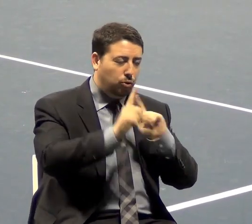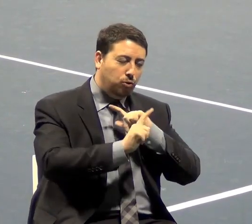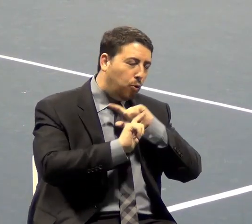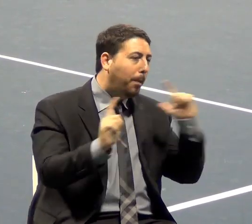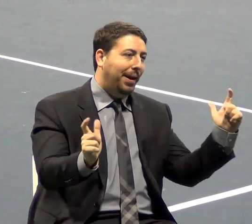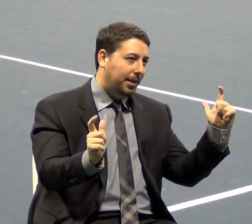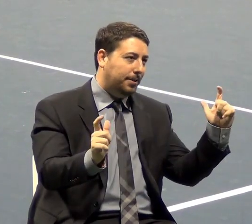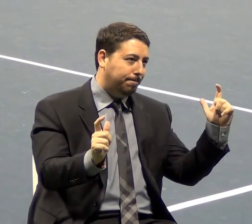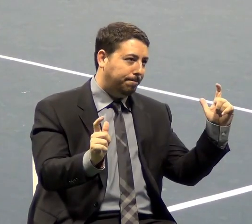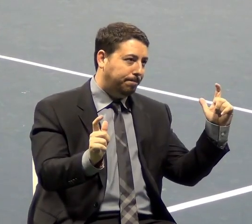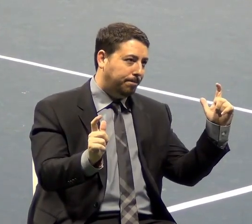big.